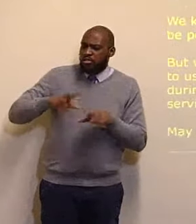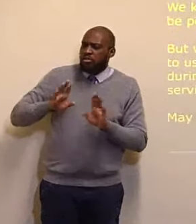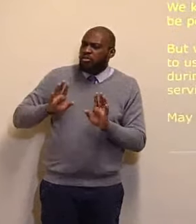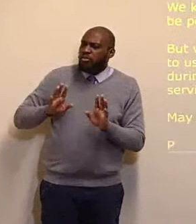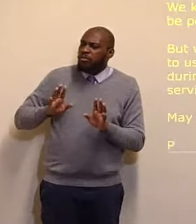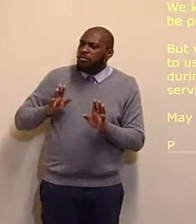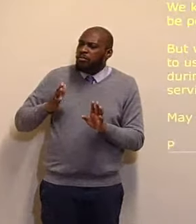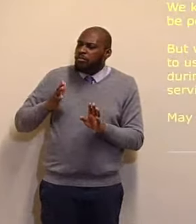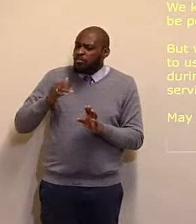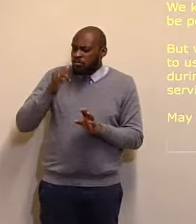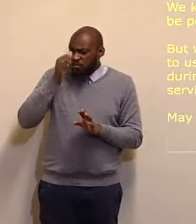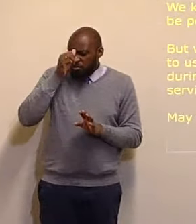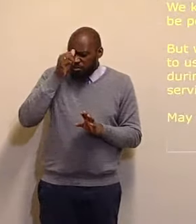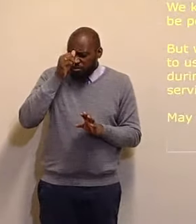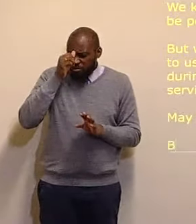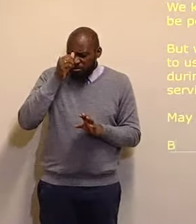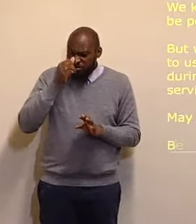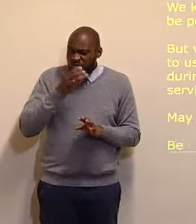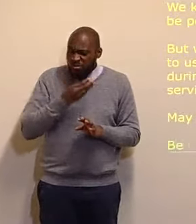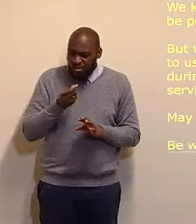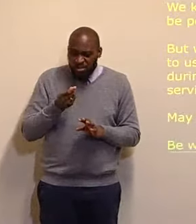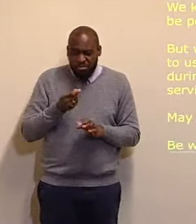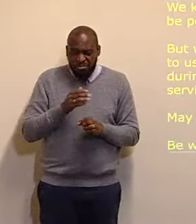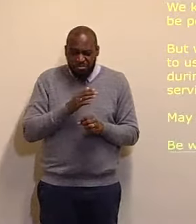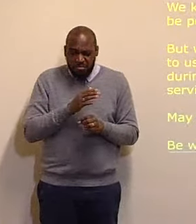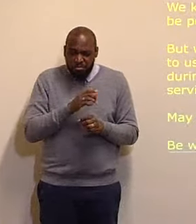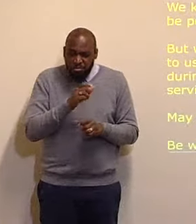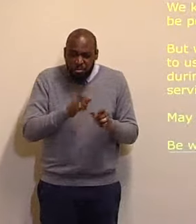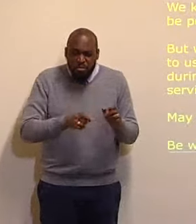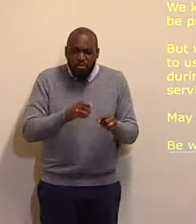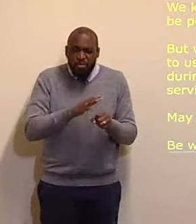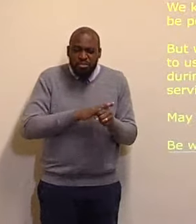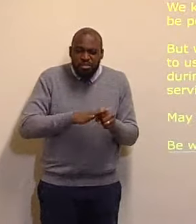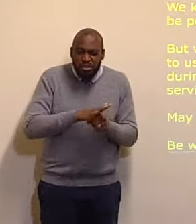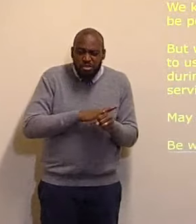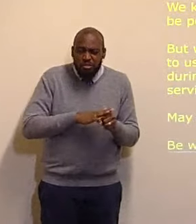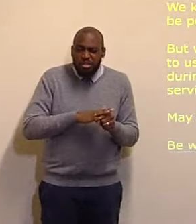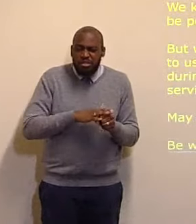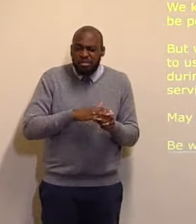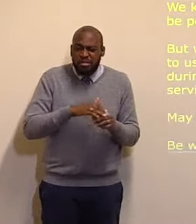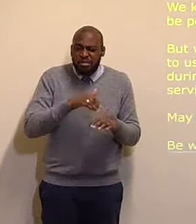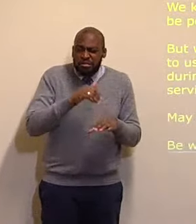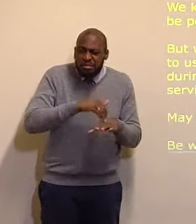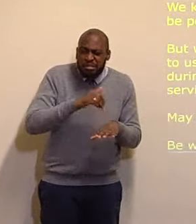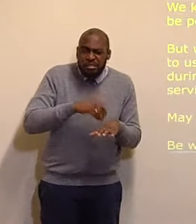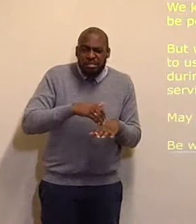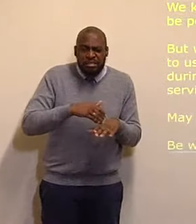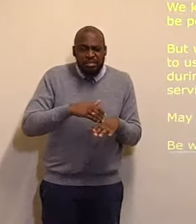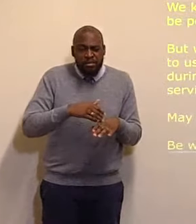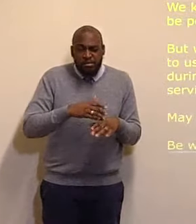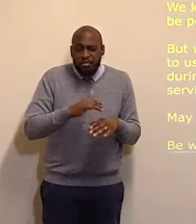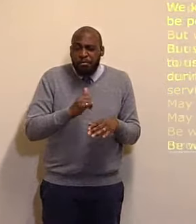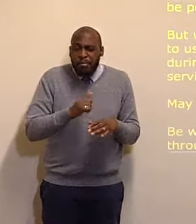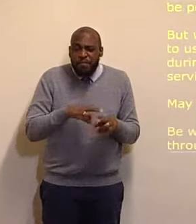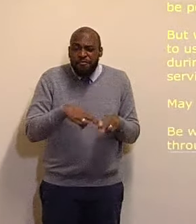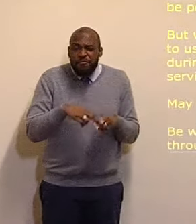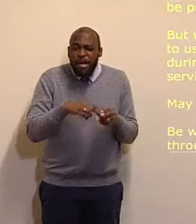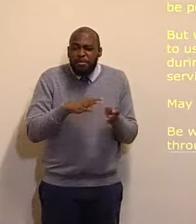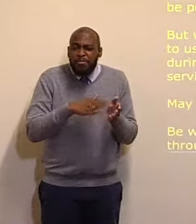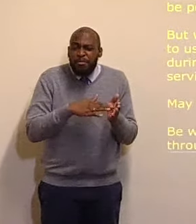who are going, through times of troubles, trials, tribulations, bereavement, those who have been, laid